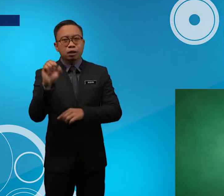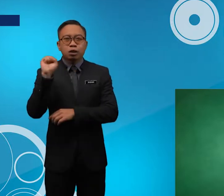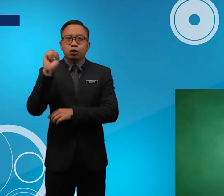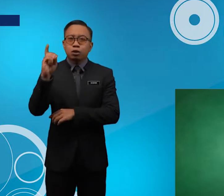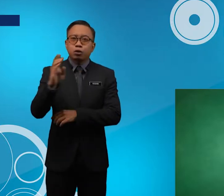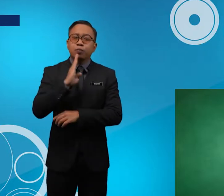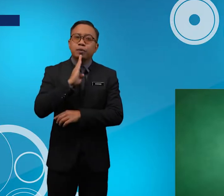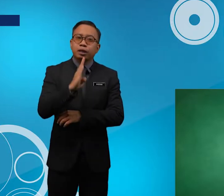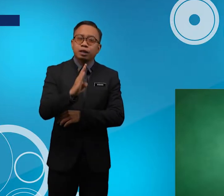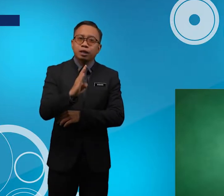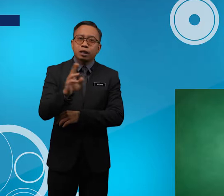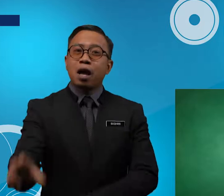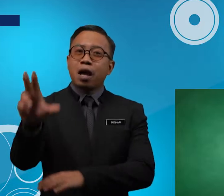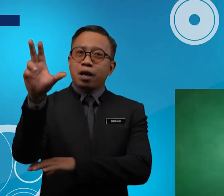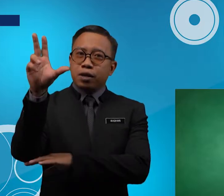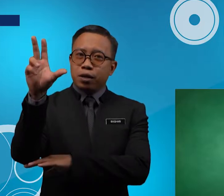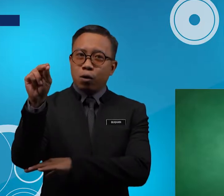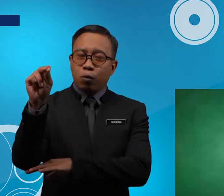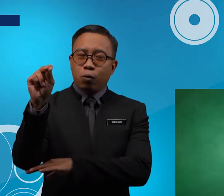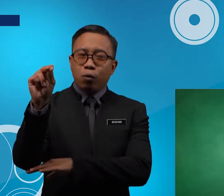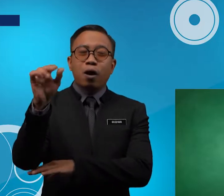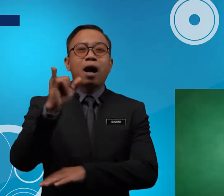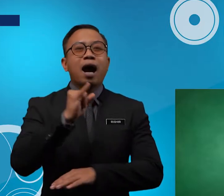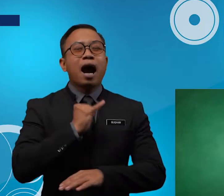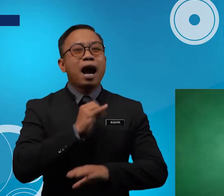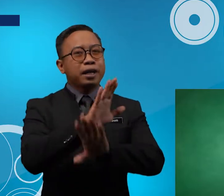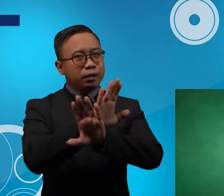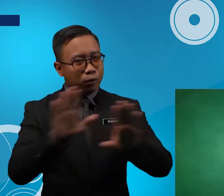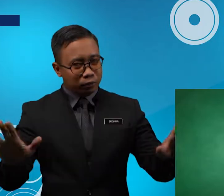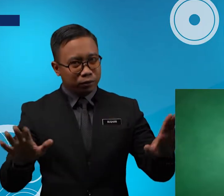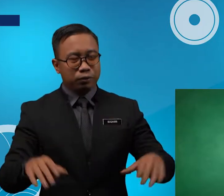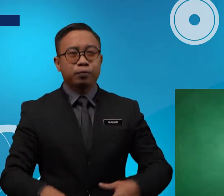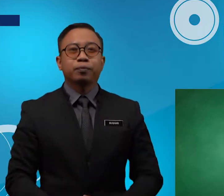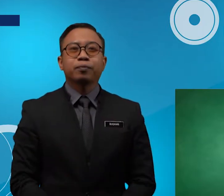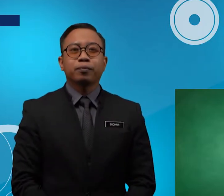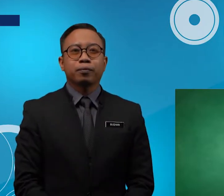Should Be No I Don't Look